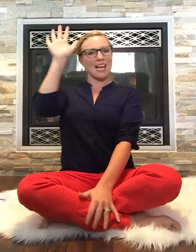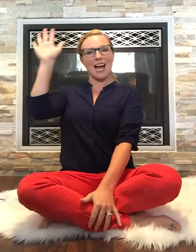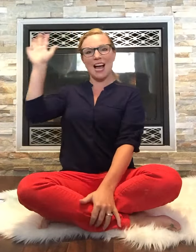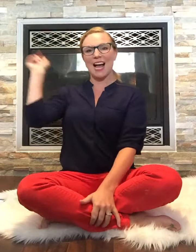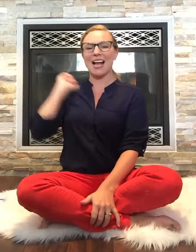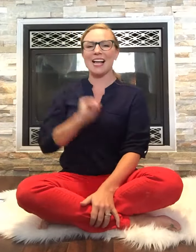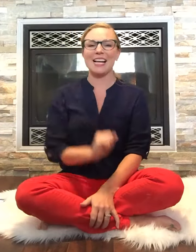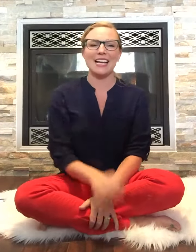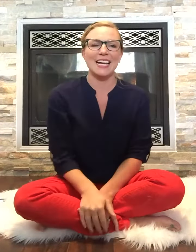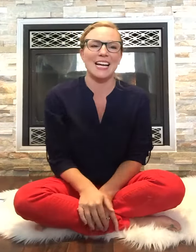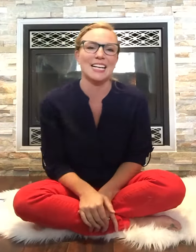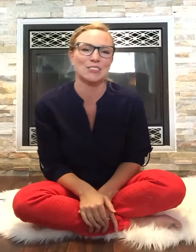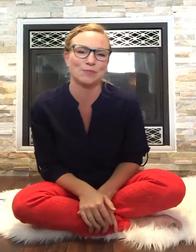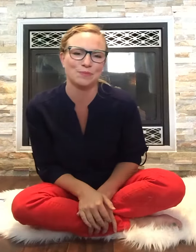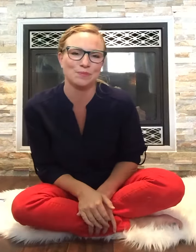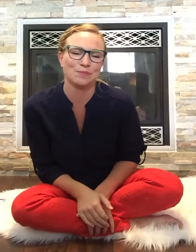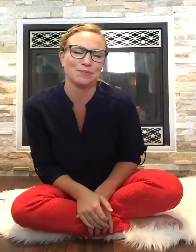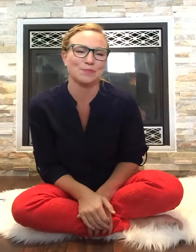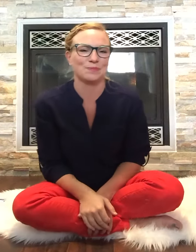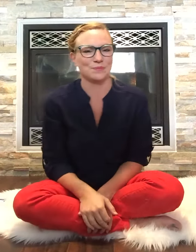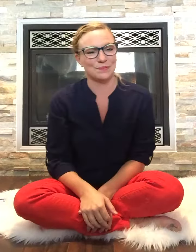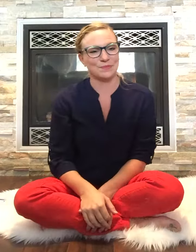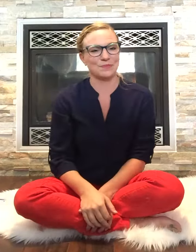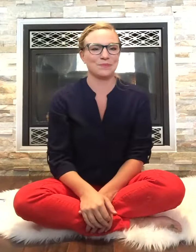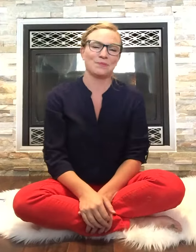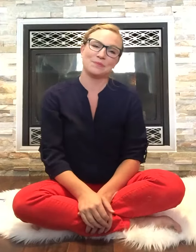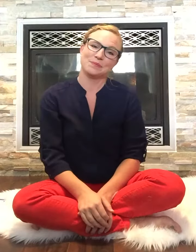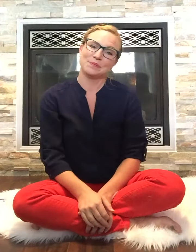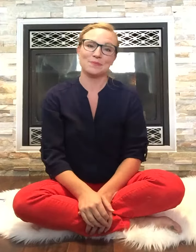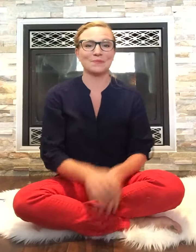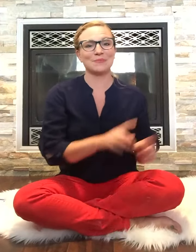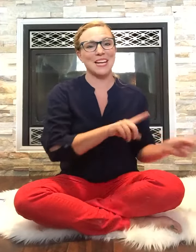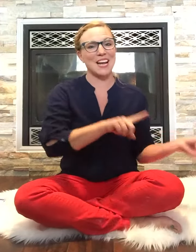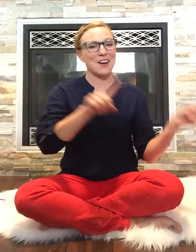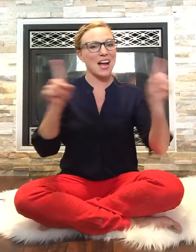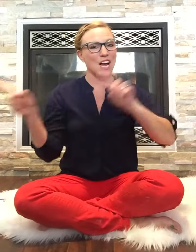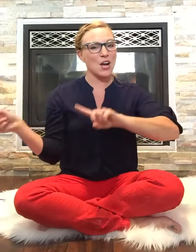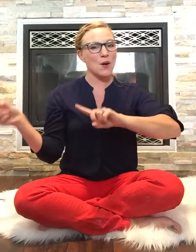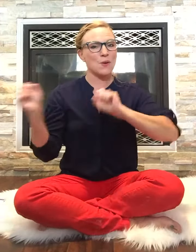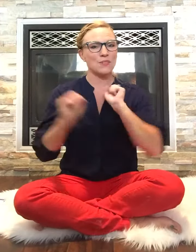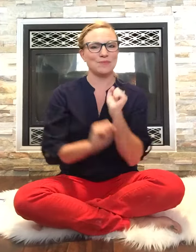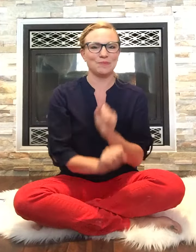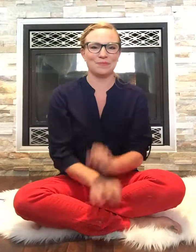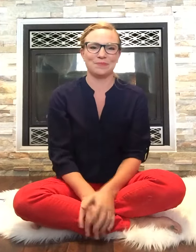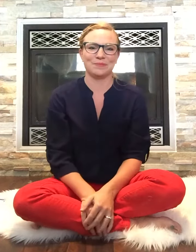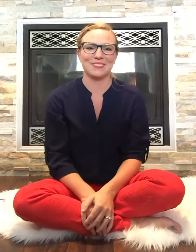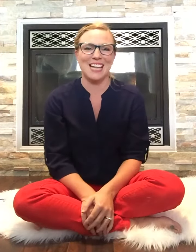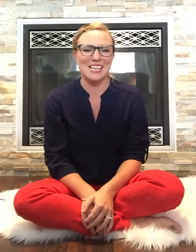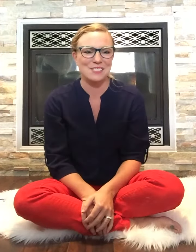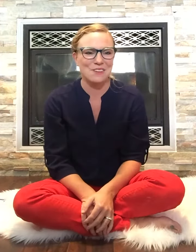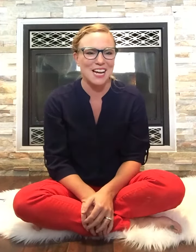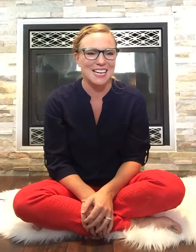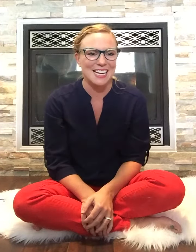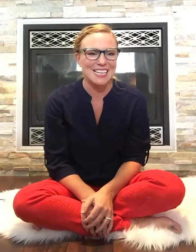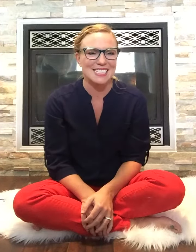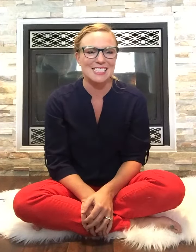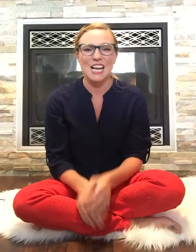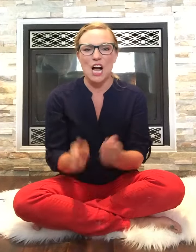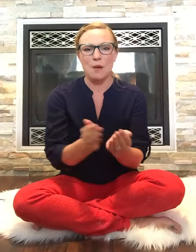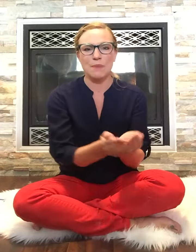sky woo ding ding here I go here I go last one is a